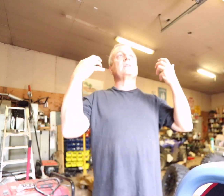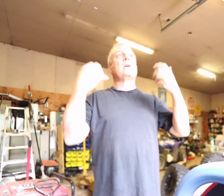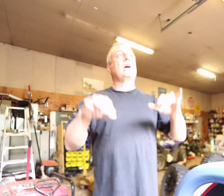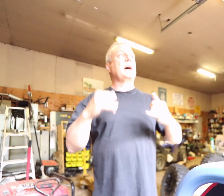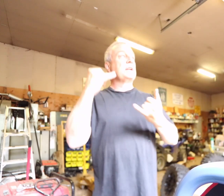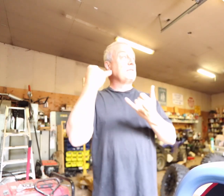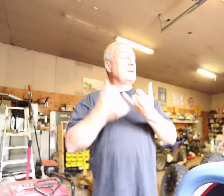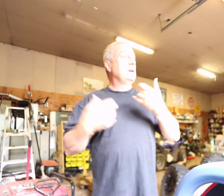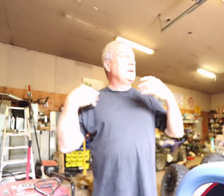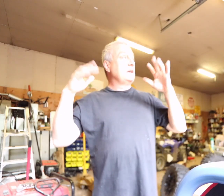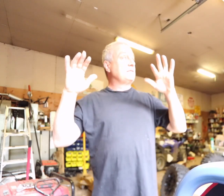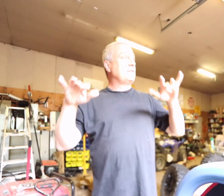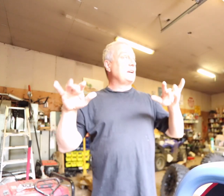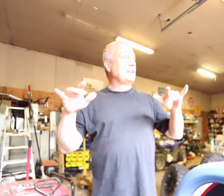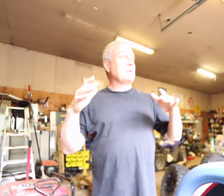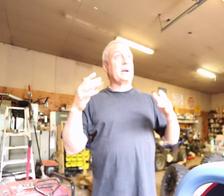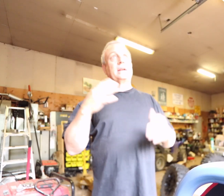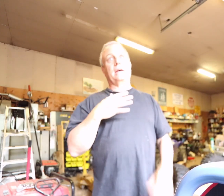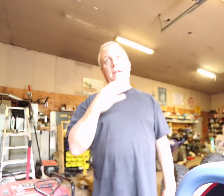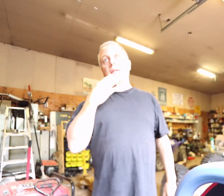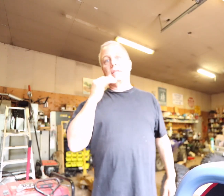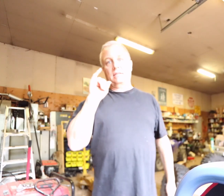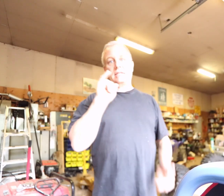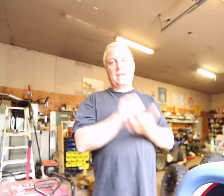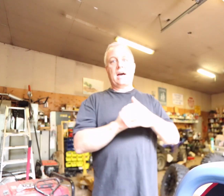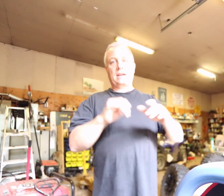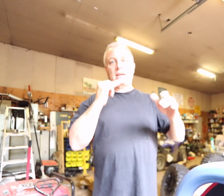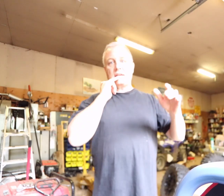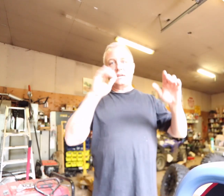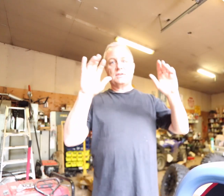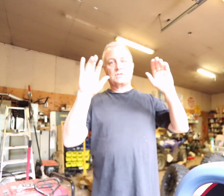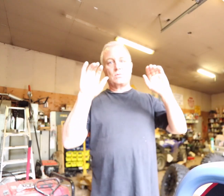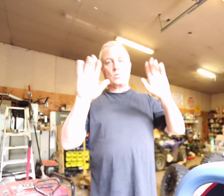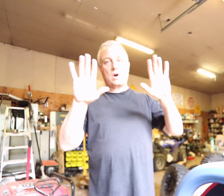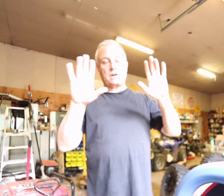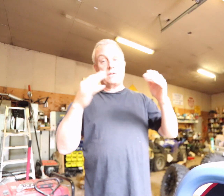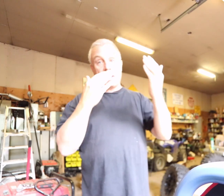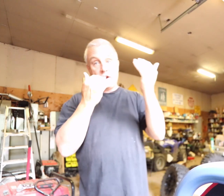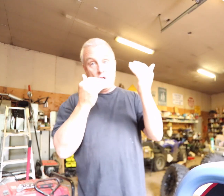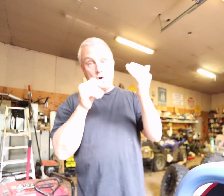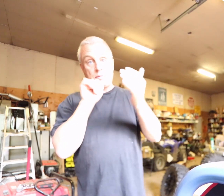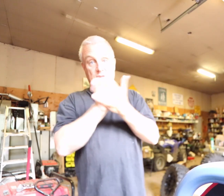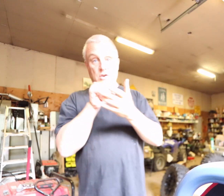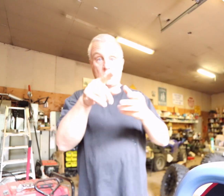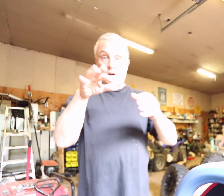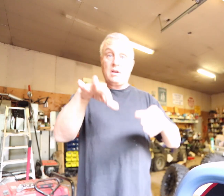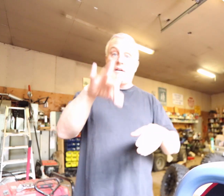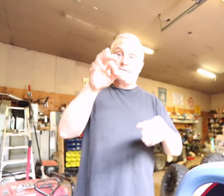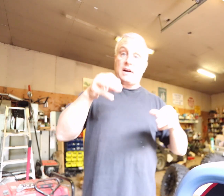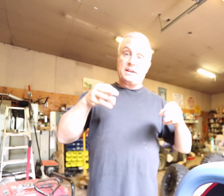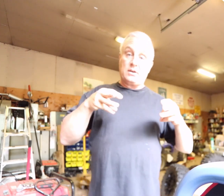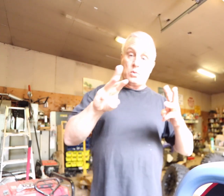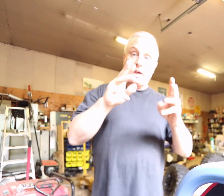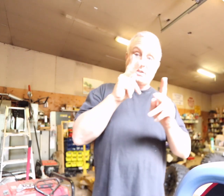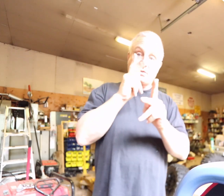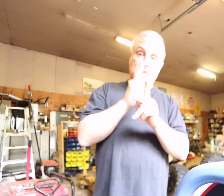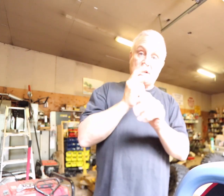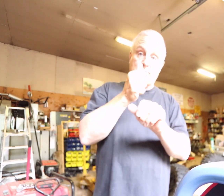hot. It finally rained and that is wonderful. I hope that you are finding ways to keep